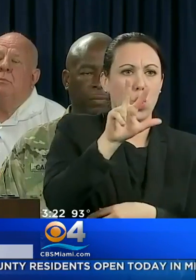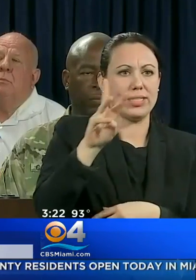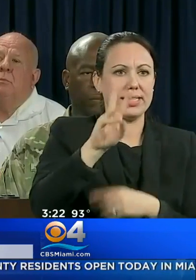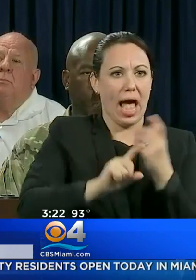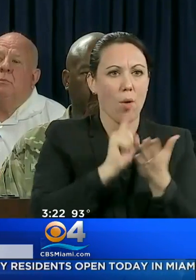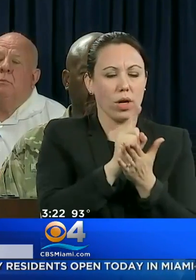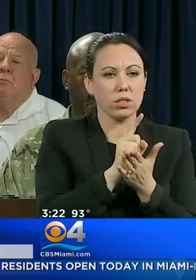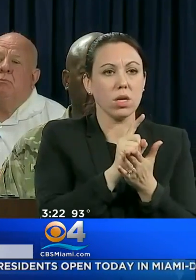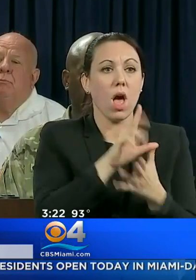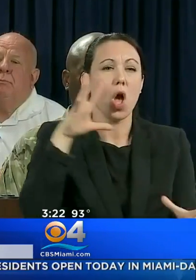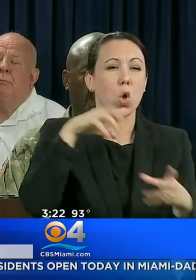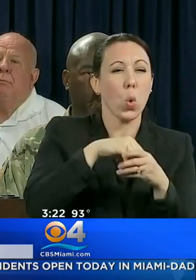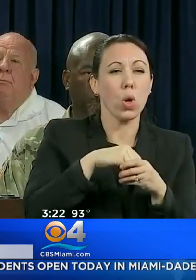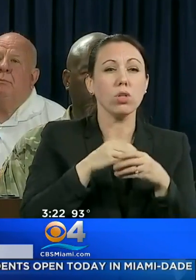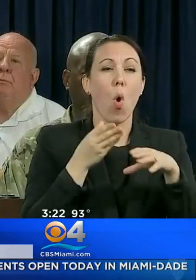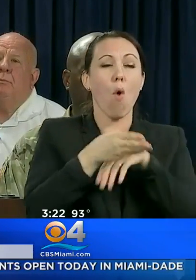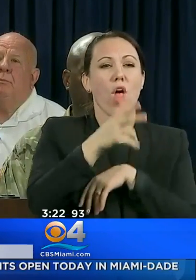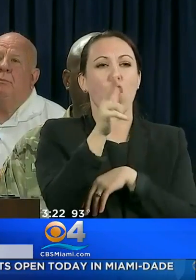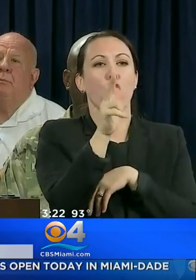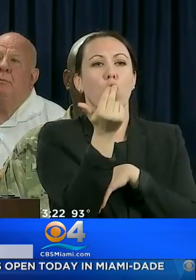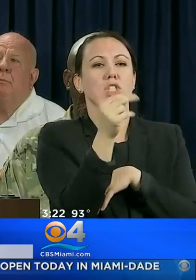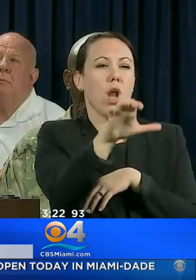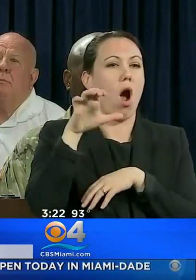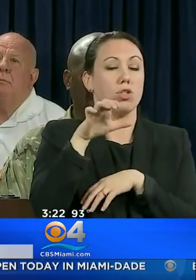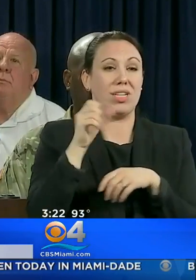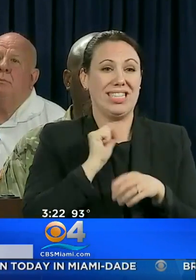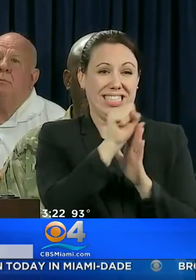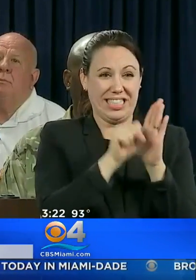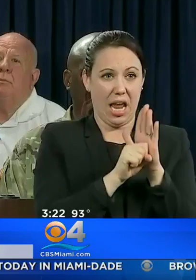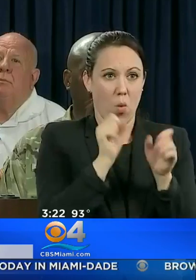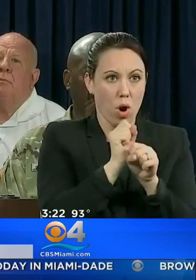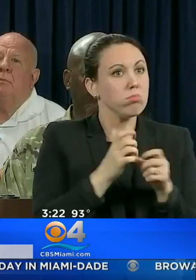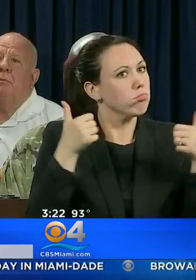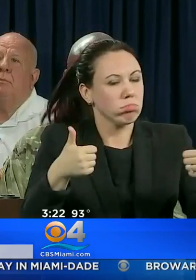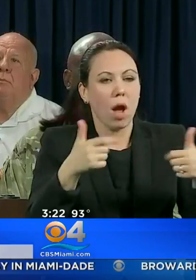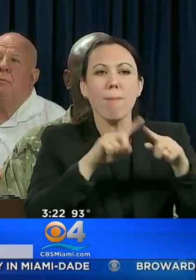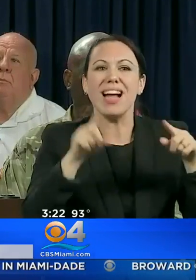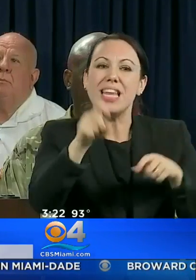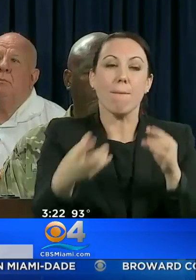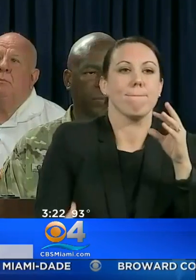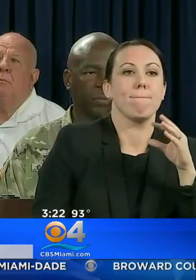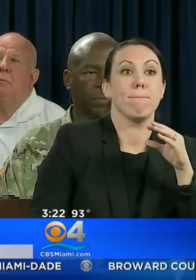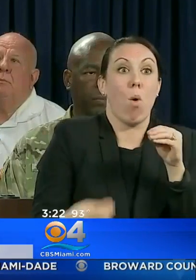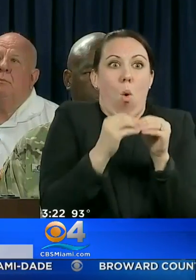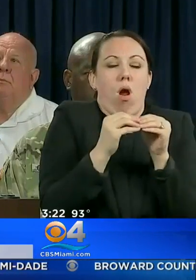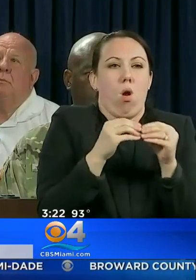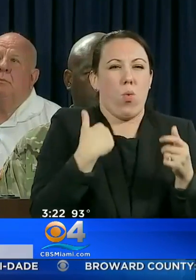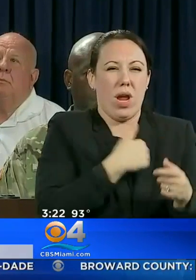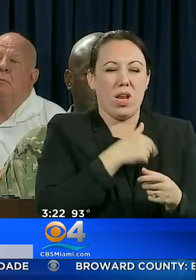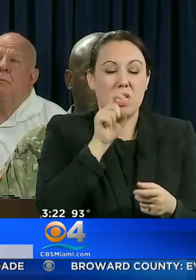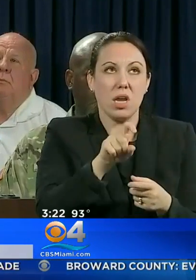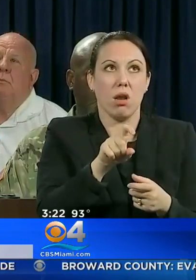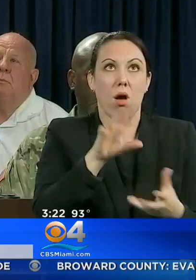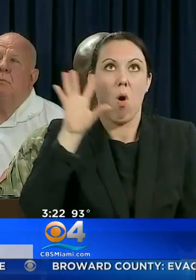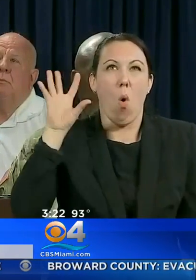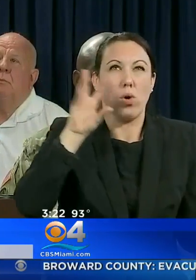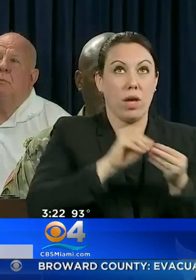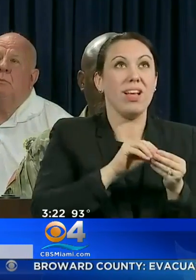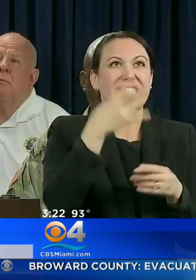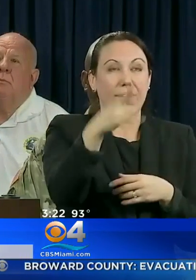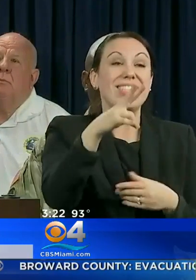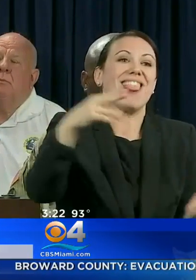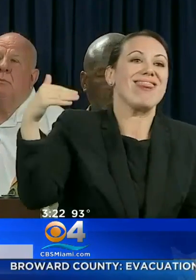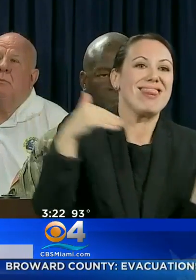THIS INCLUDES MORE THAN 1,300 STATE WORKERS. THIS IS GREAT, BUT WE STILL NEED MORE. WE NEED A TOTAL OF 17